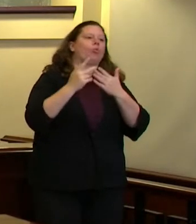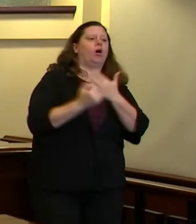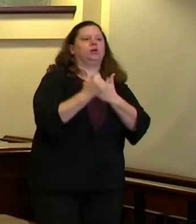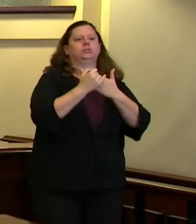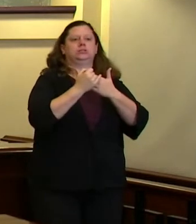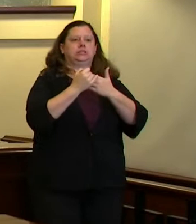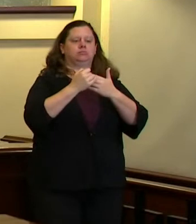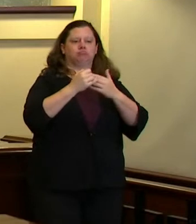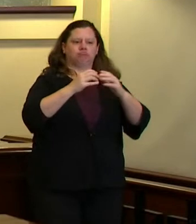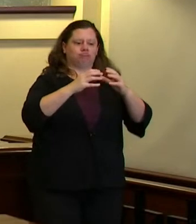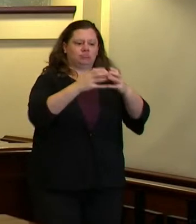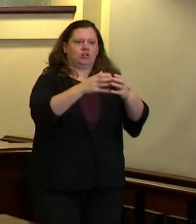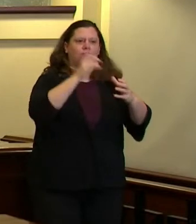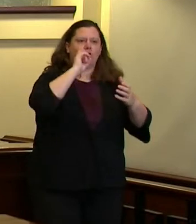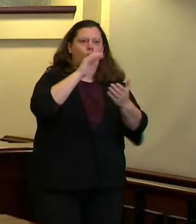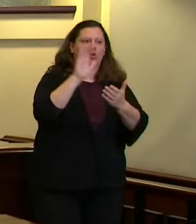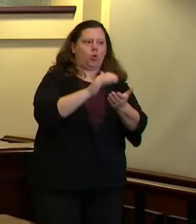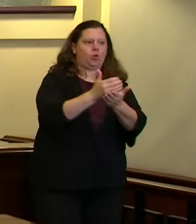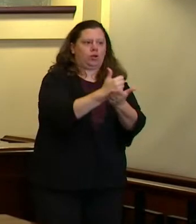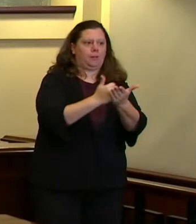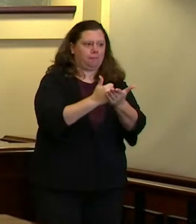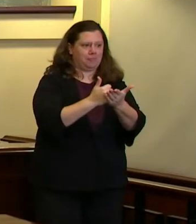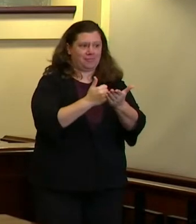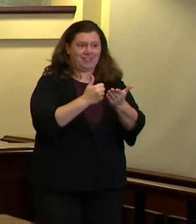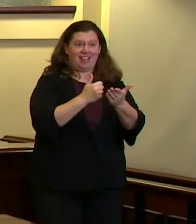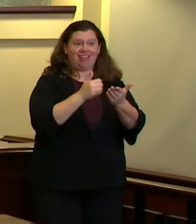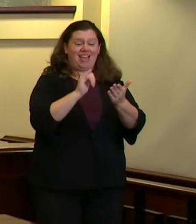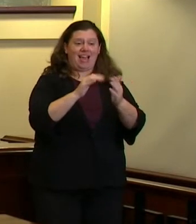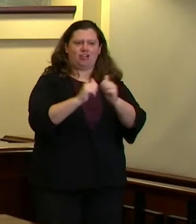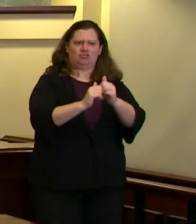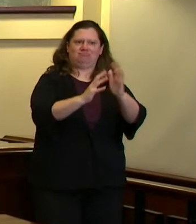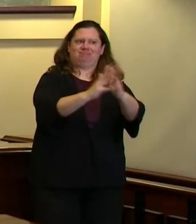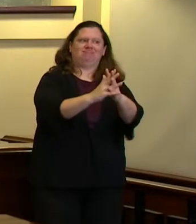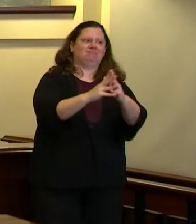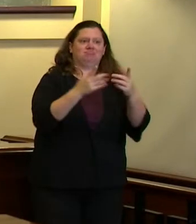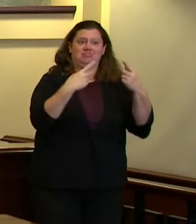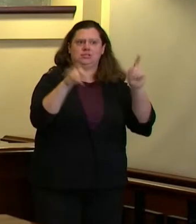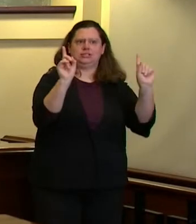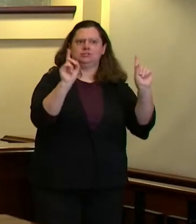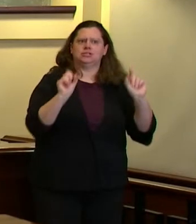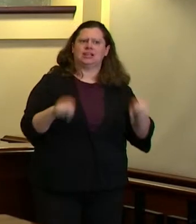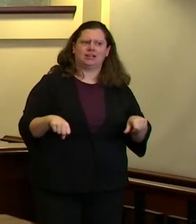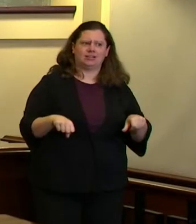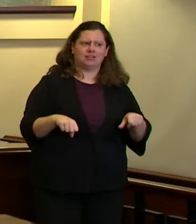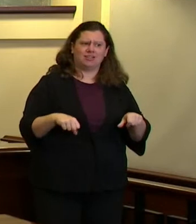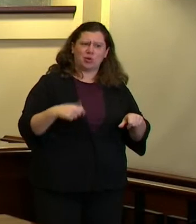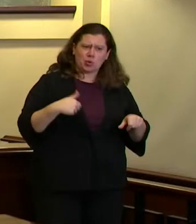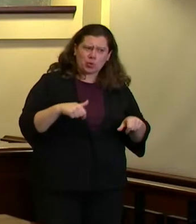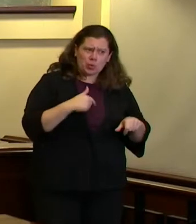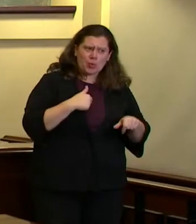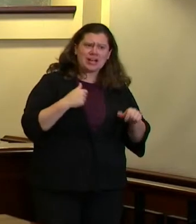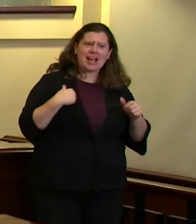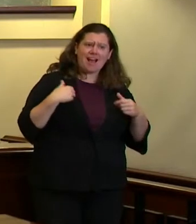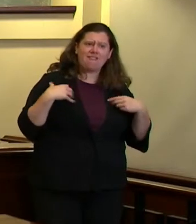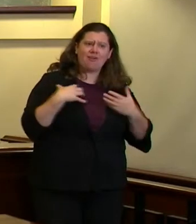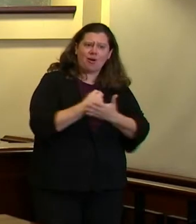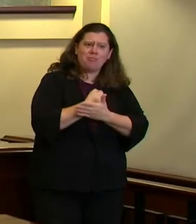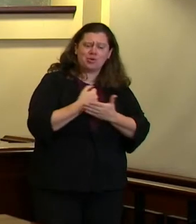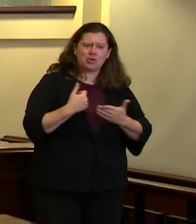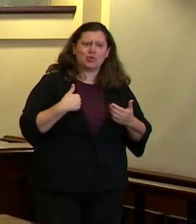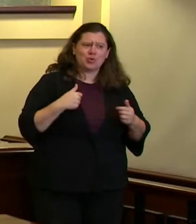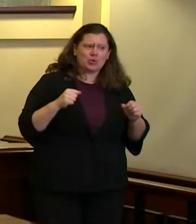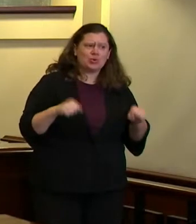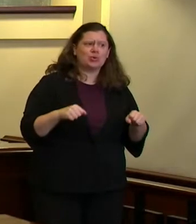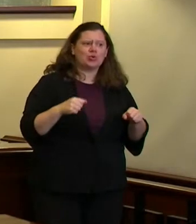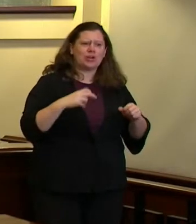this city has ever brought online we have an opportunity here and i think we should at least look at